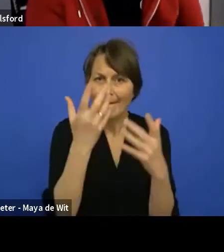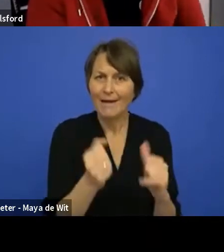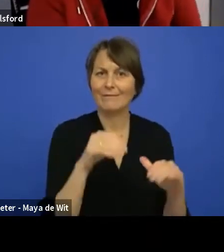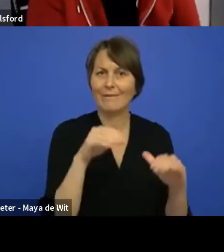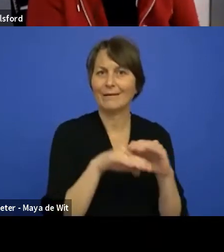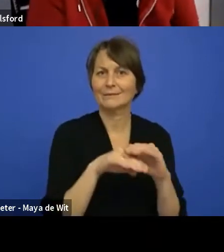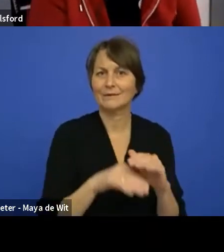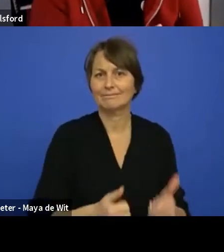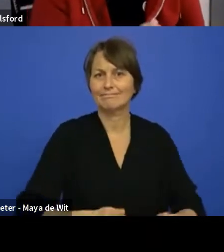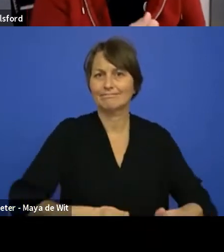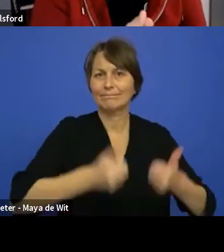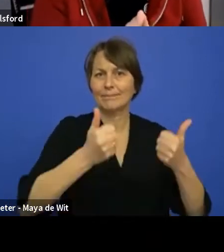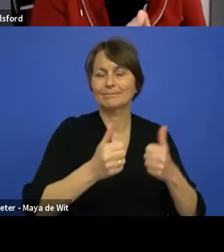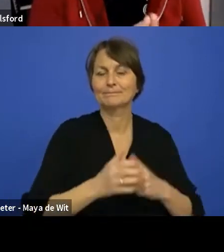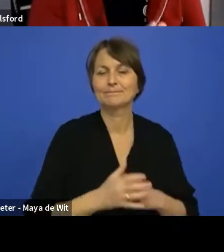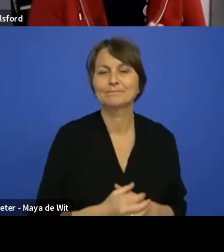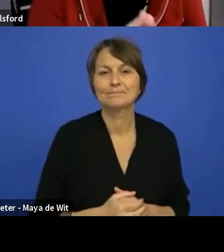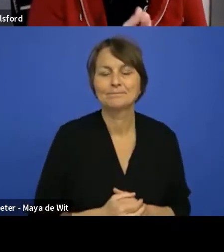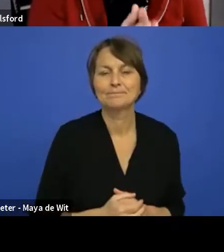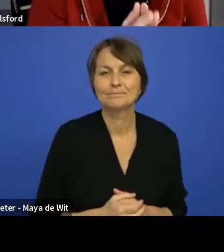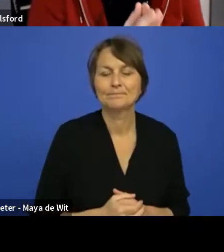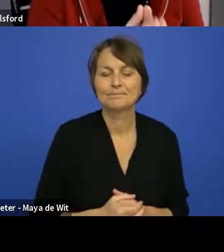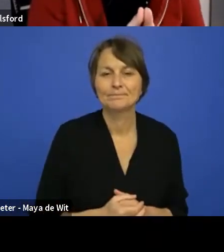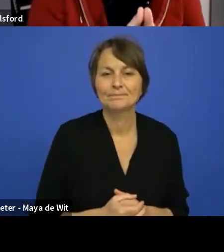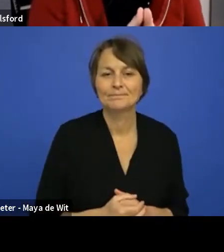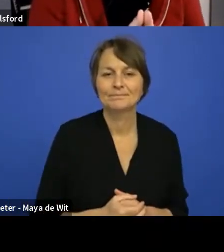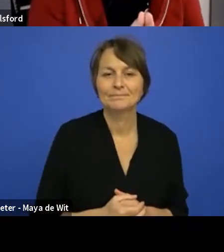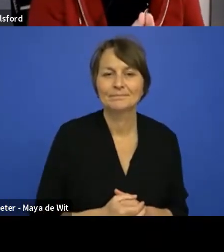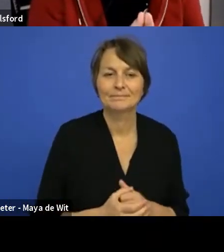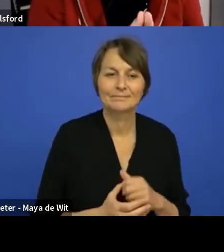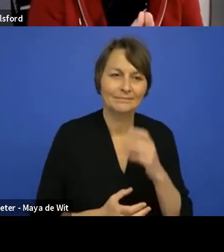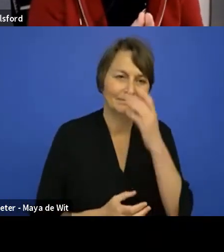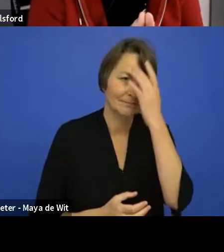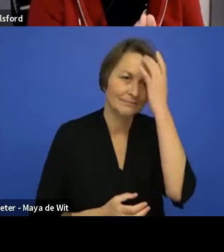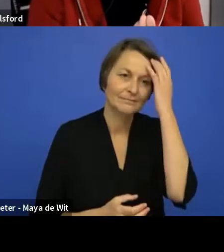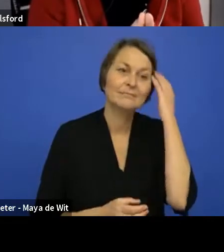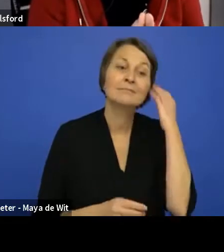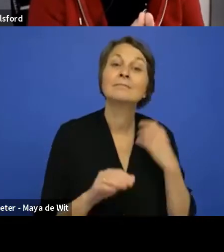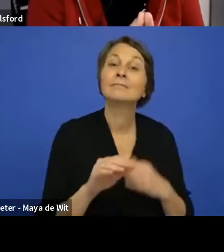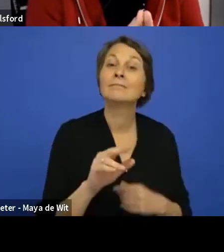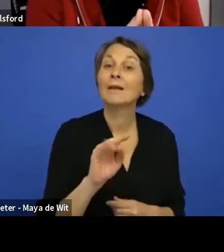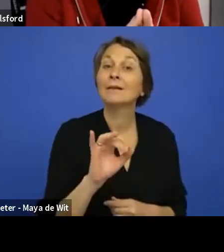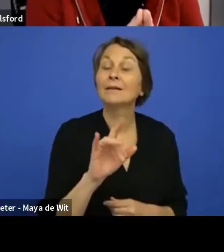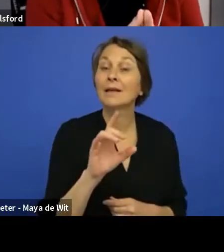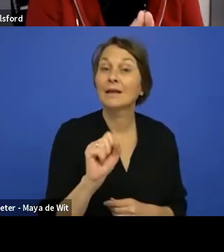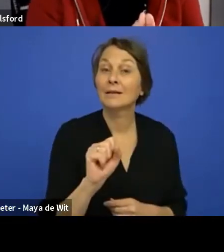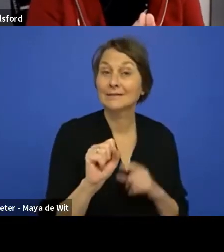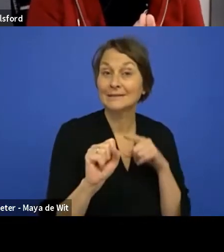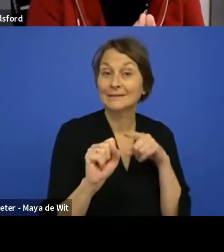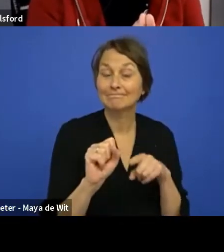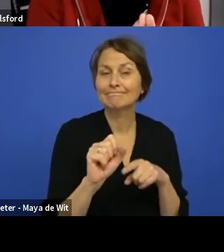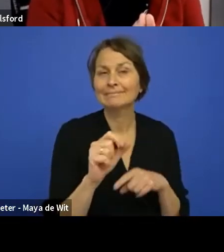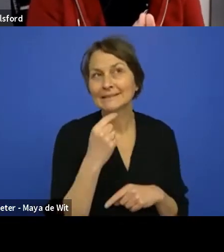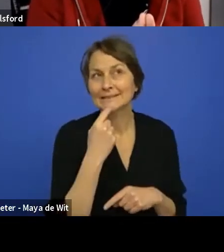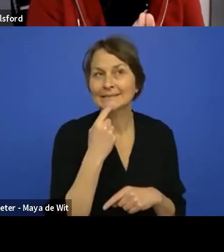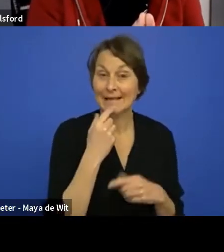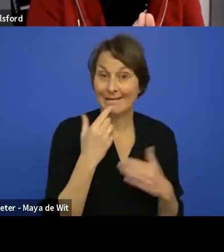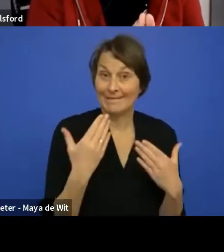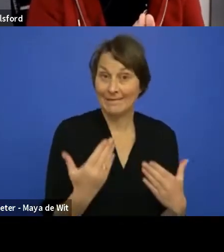And maybe one, one great thing that maybe mostly touches the current experience is that